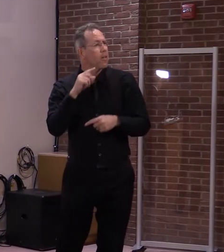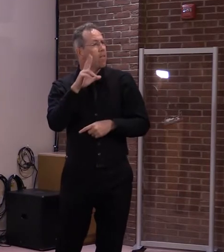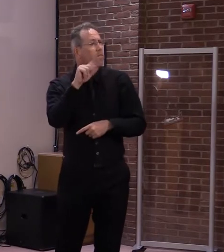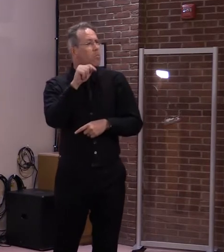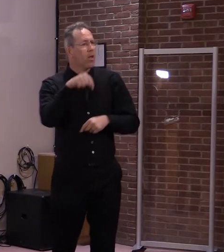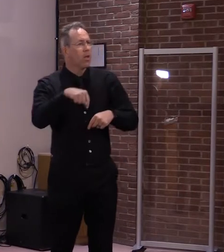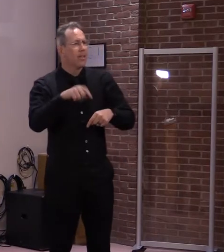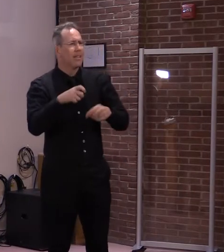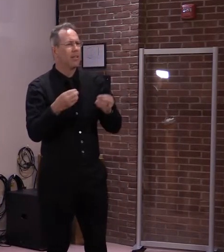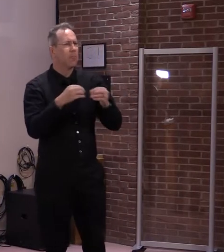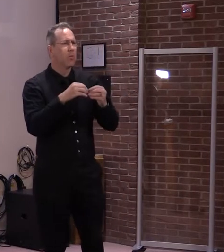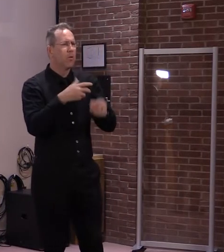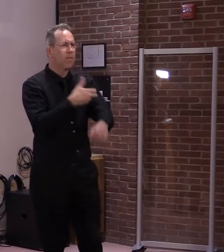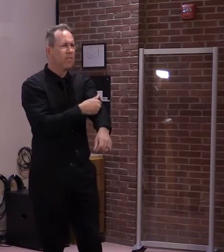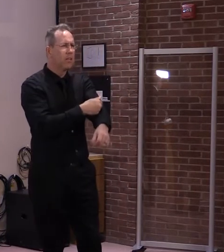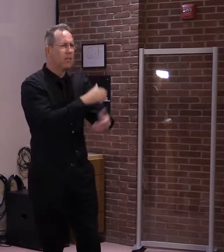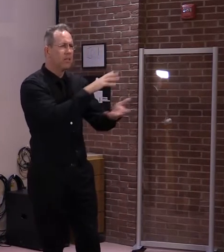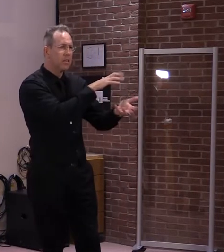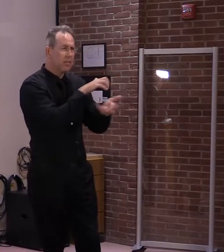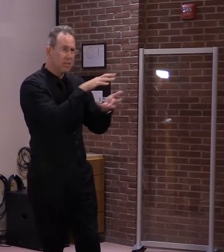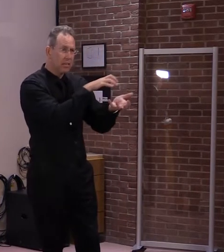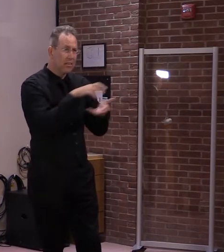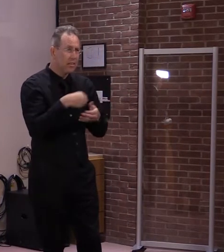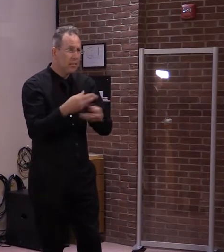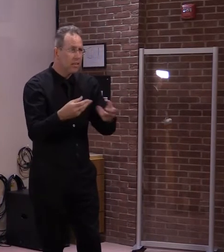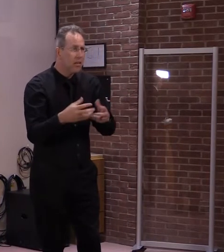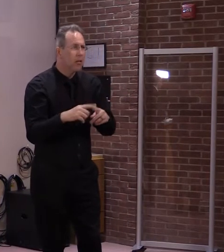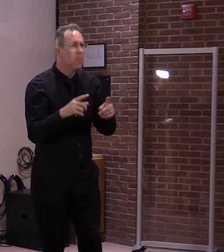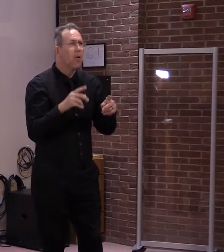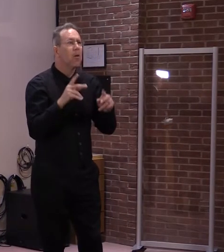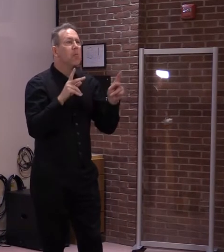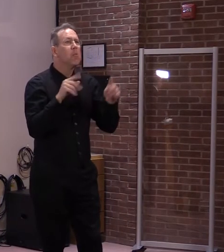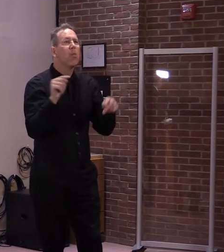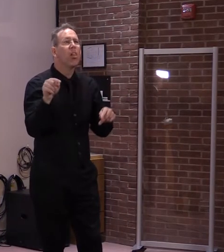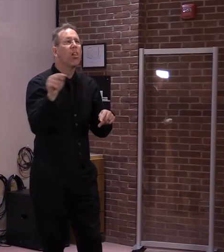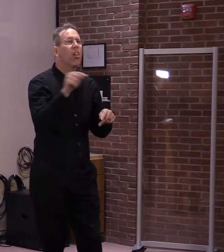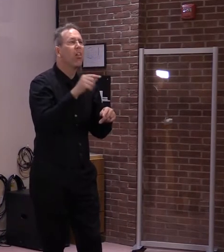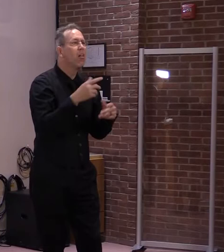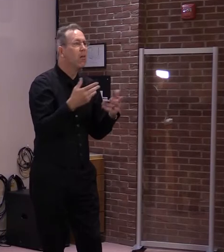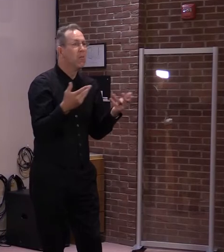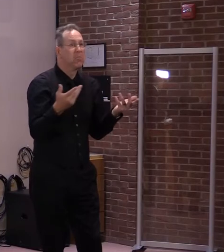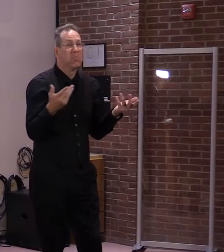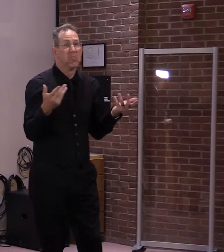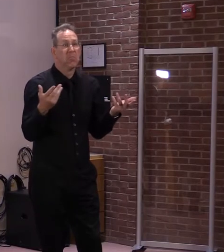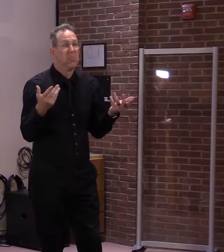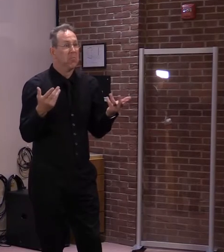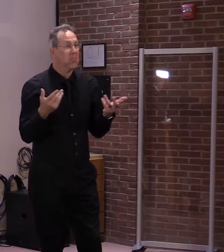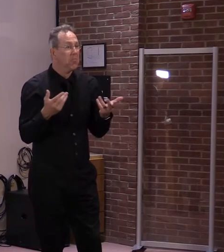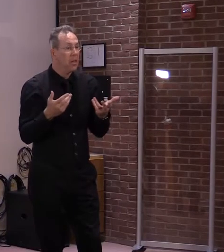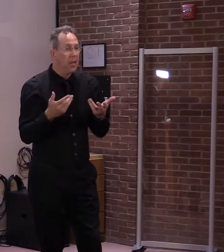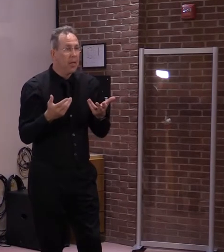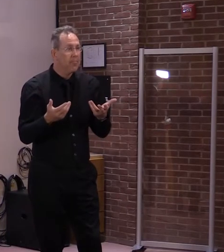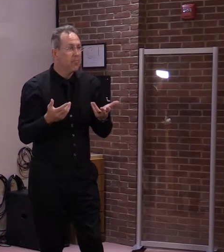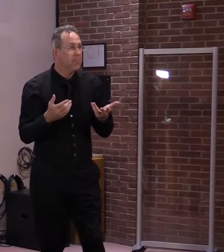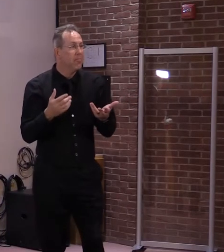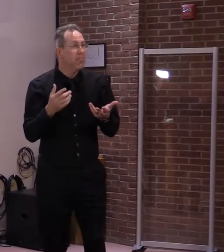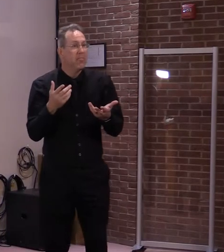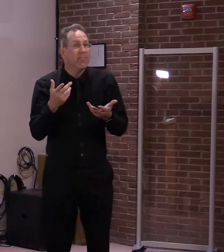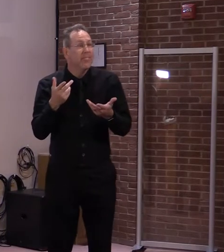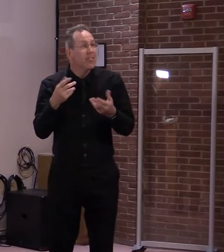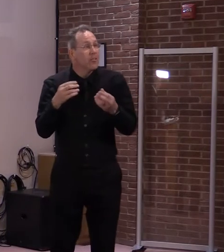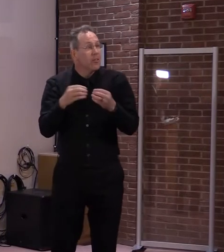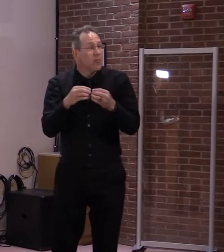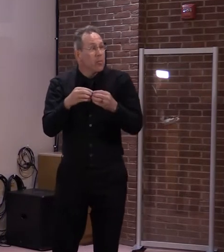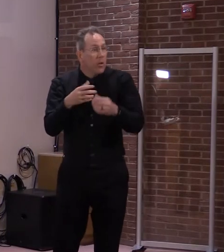a matter of weeks. And you've spoken, you know, to the sense that that's not the case in Vermont. But as the incentive